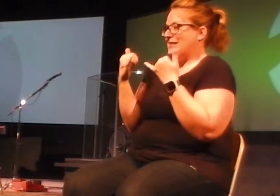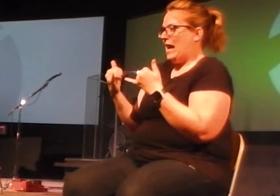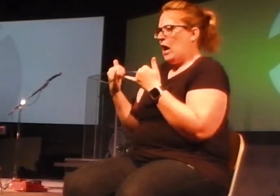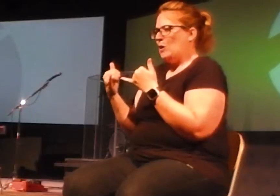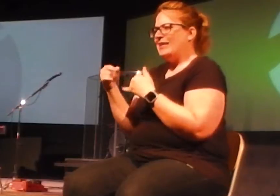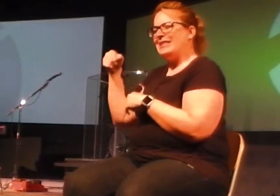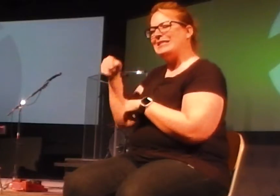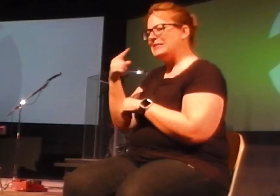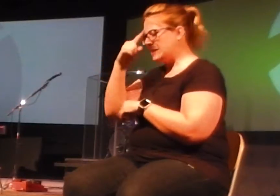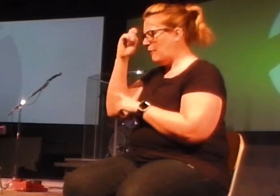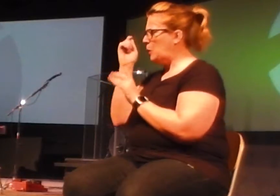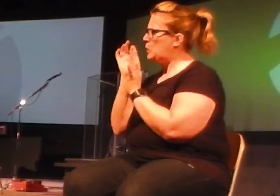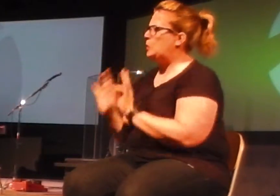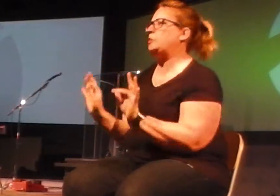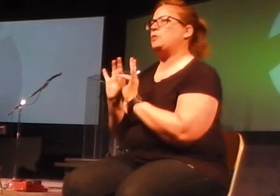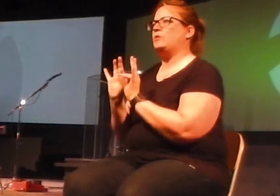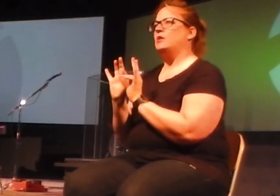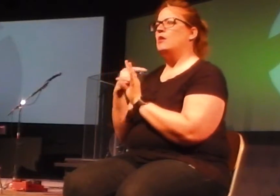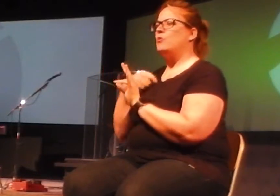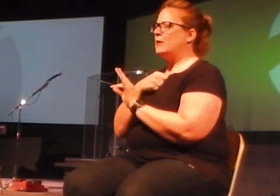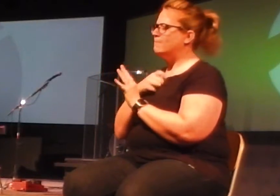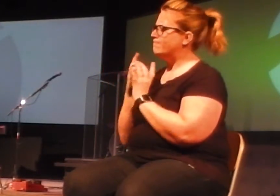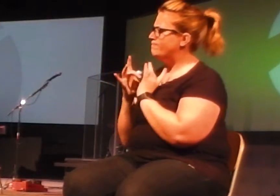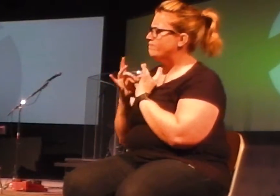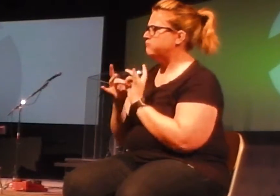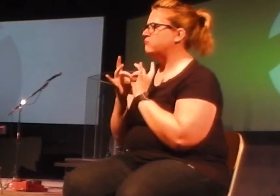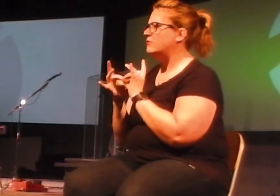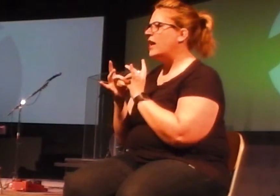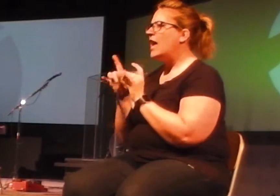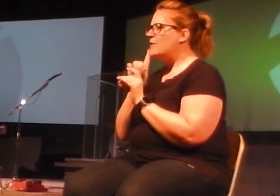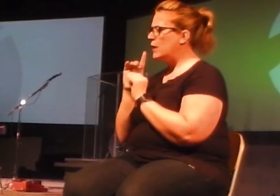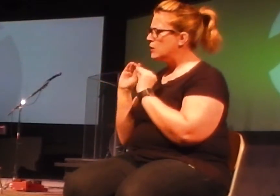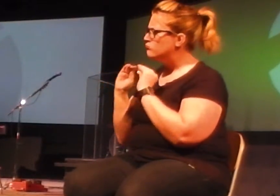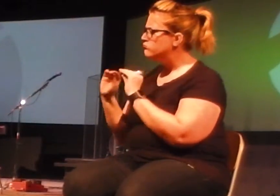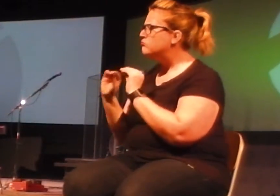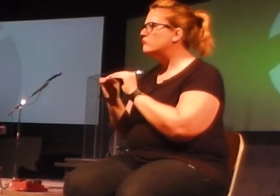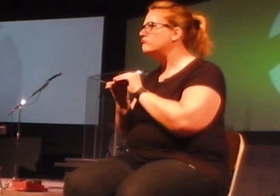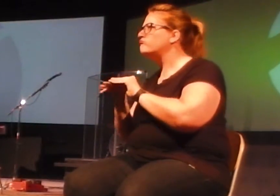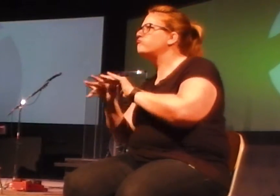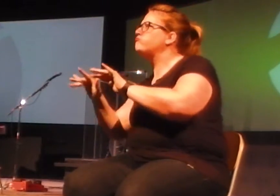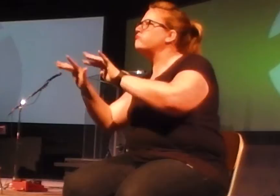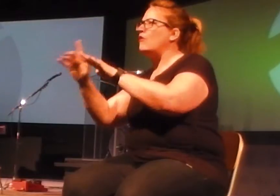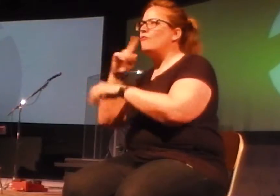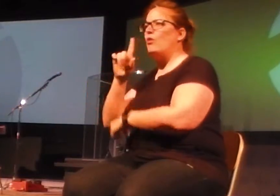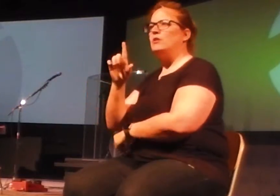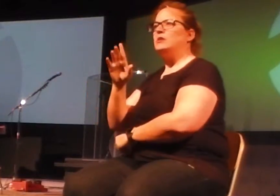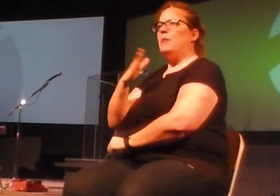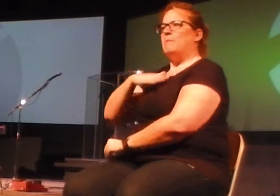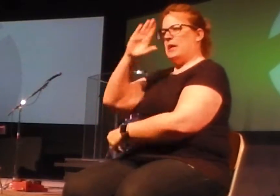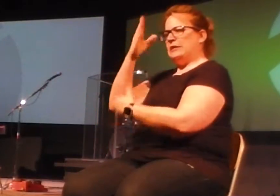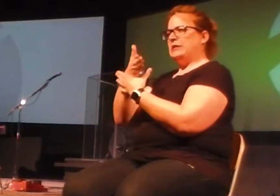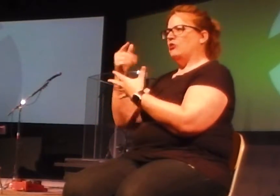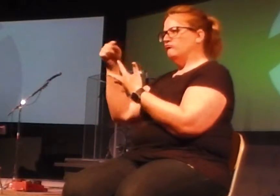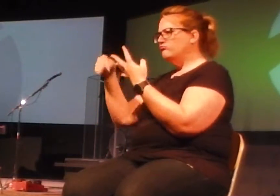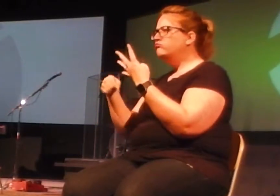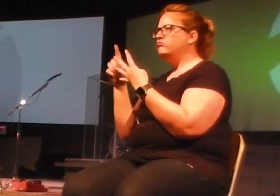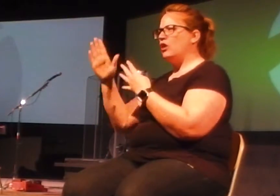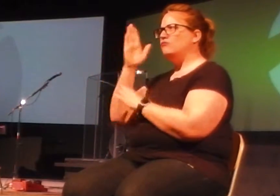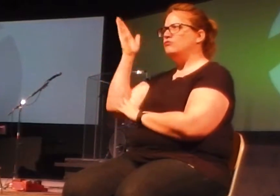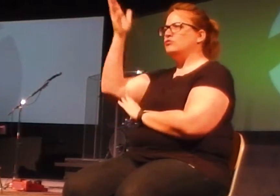summer for us to connect as a family and to plant seeds for the future with our kids. And so a couple things you need to know about that as I'm